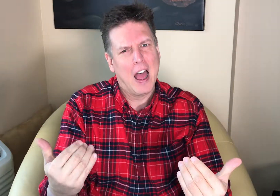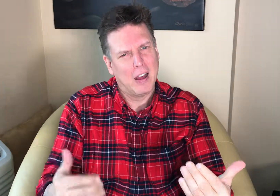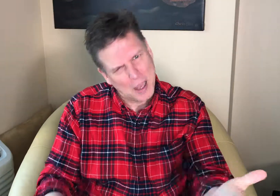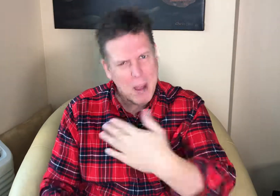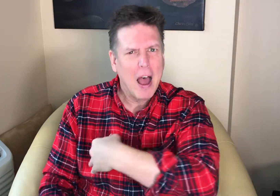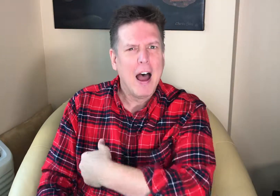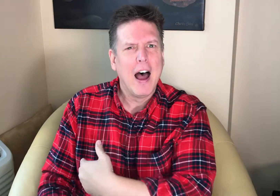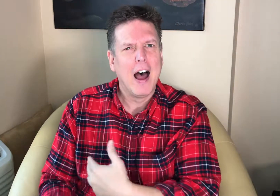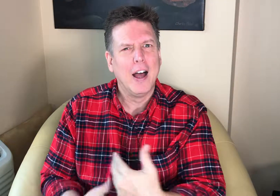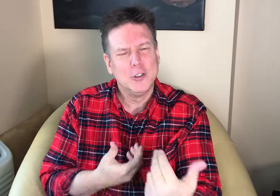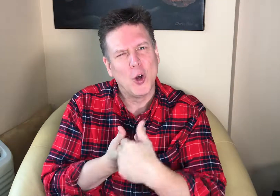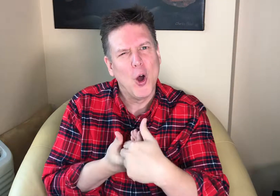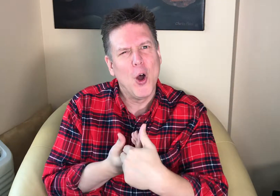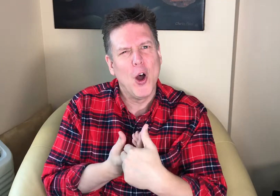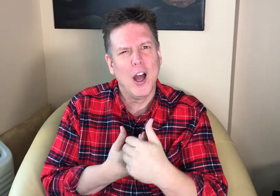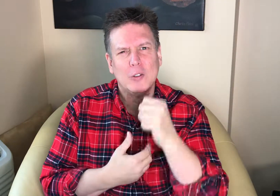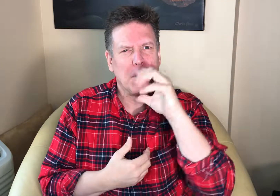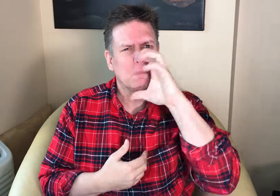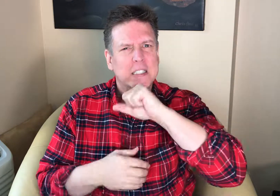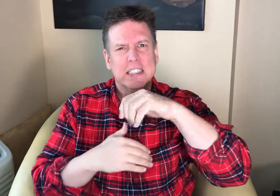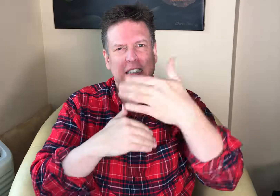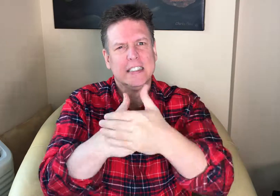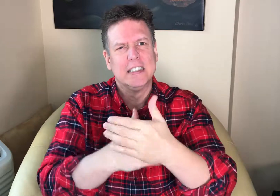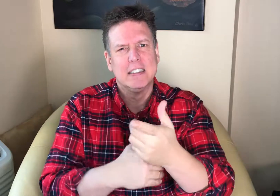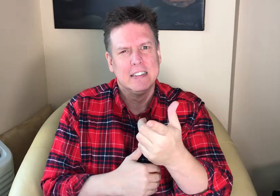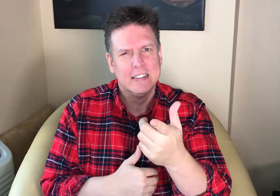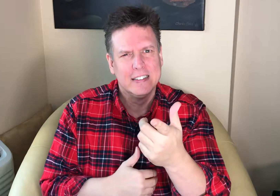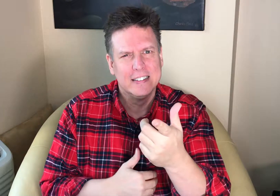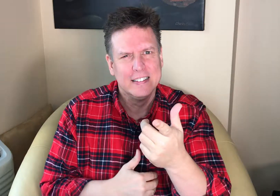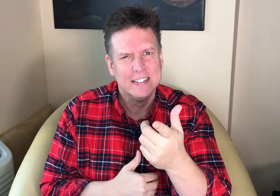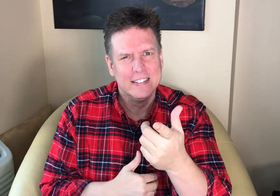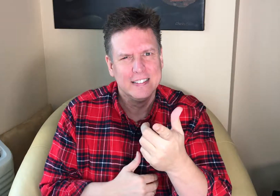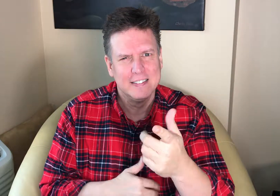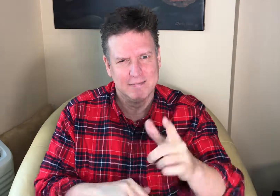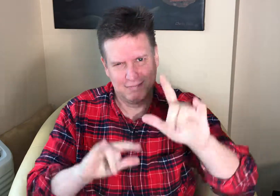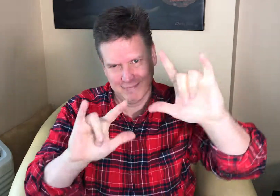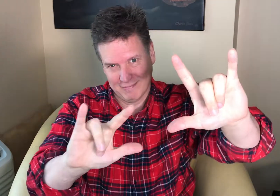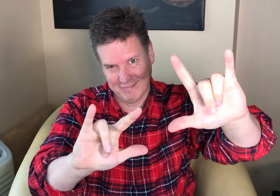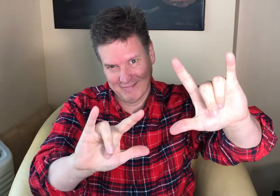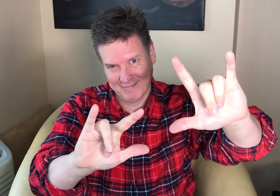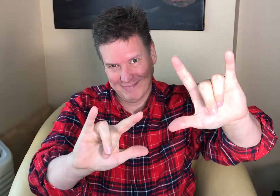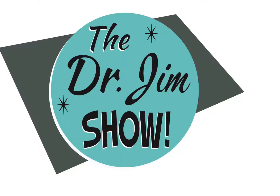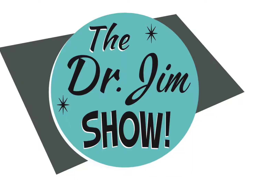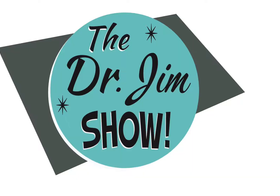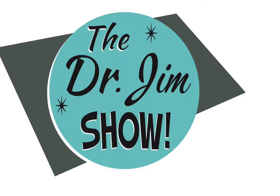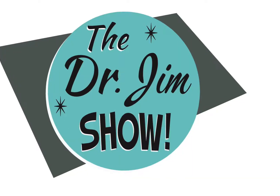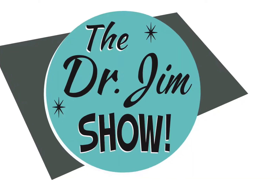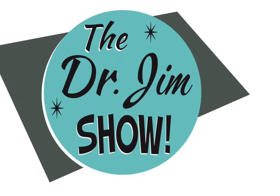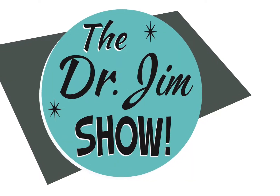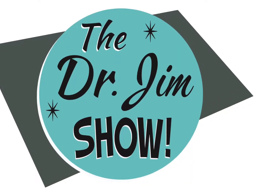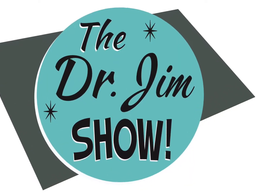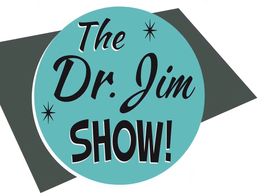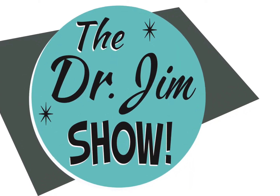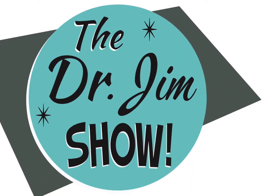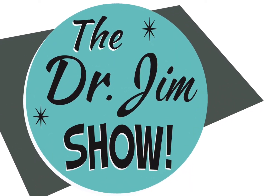come on join us don't miss what's next love you you you